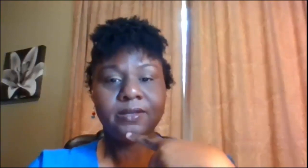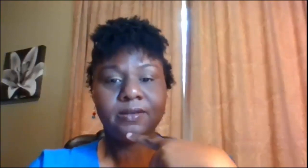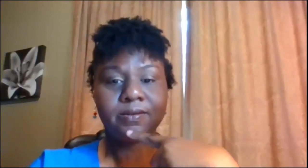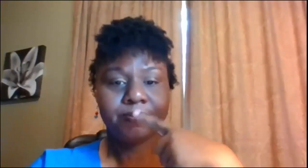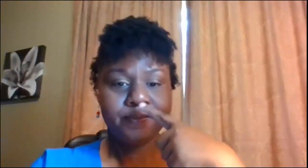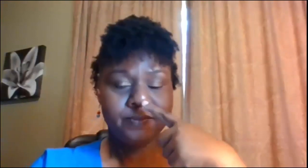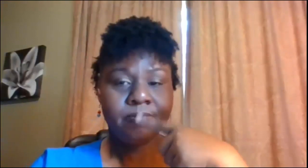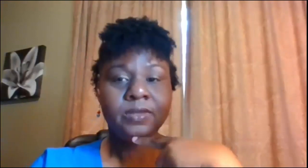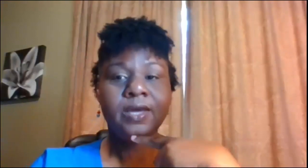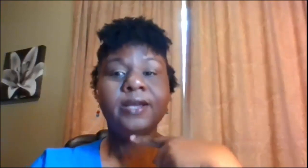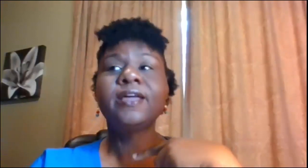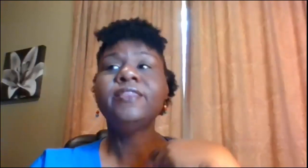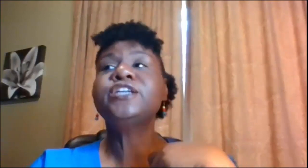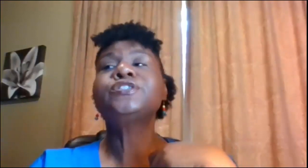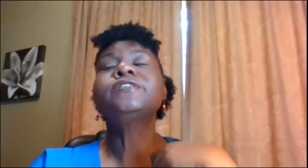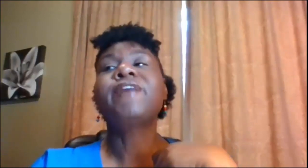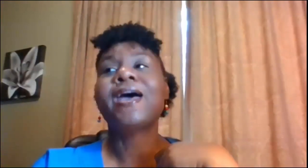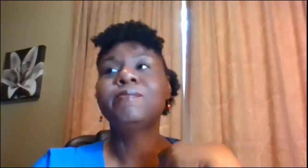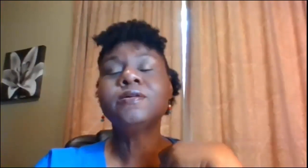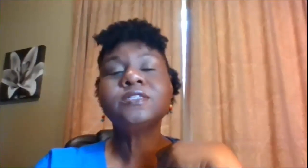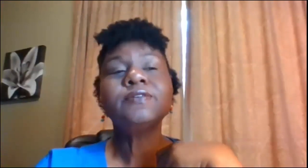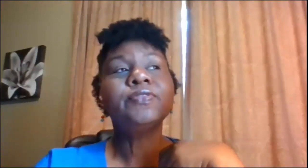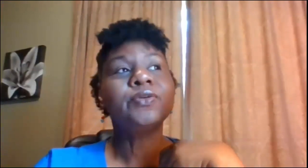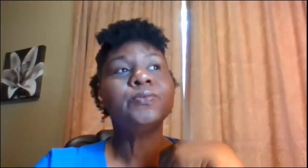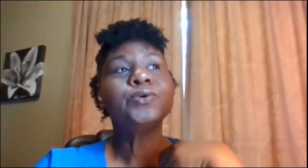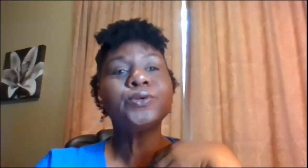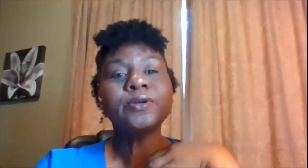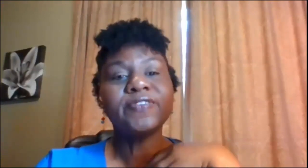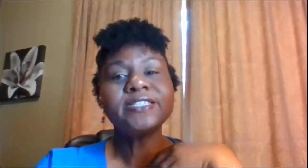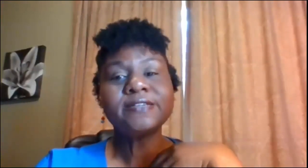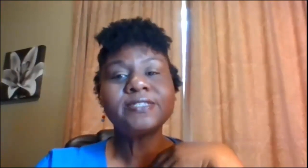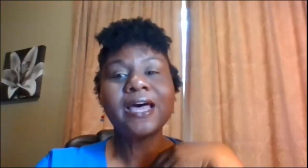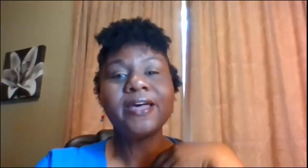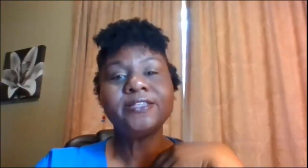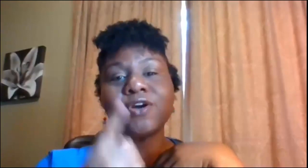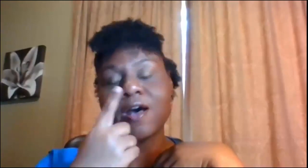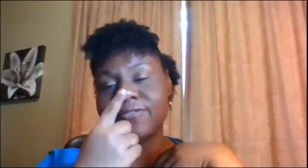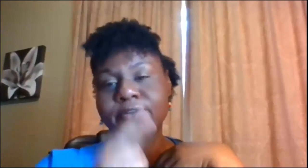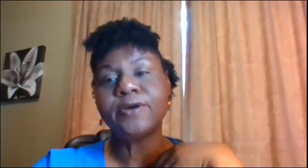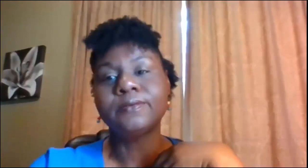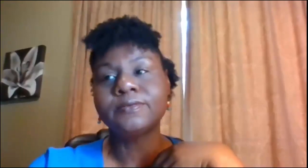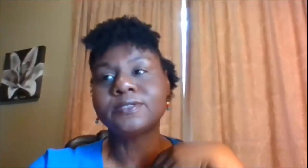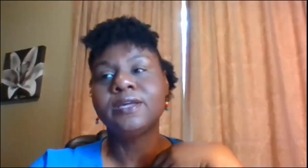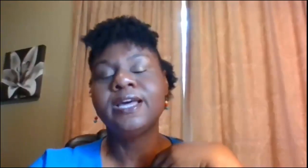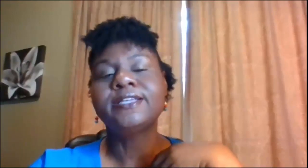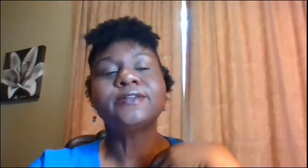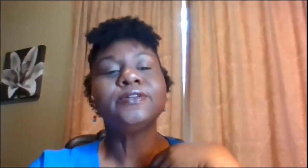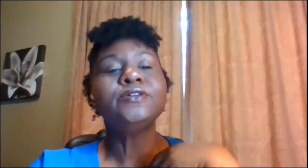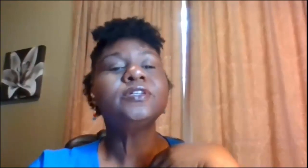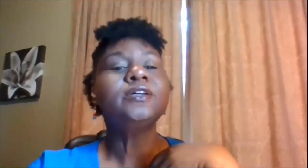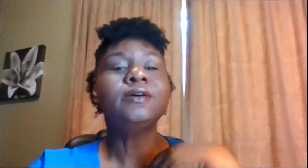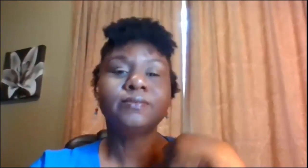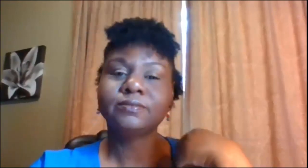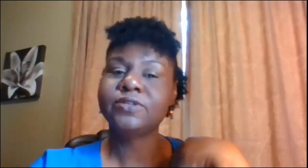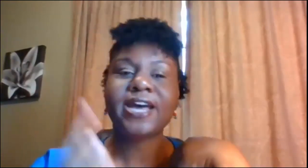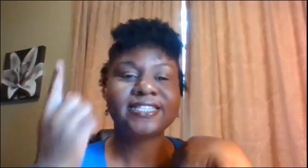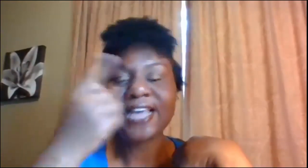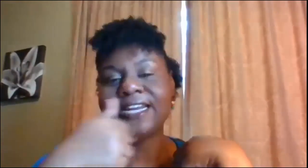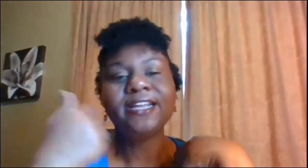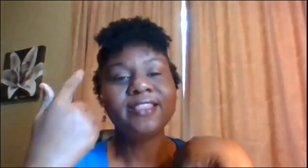and another interesting fact most of the rude offensive signs are off the nose so usually you don't you're not signing anything